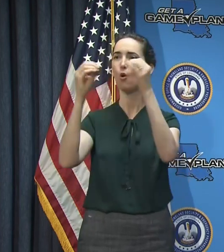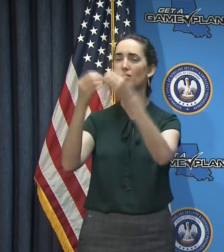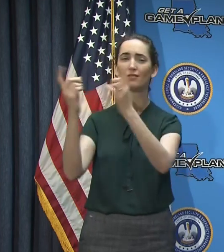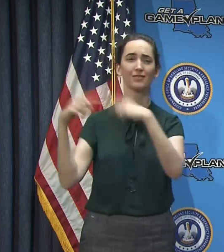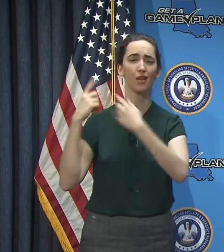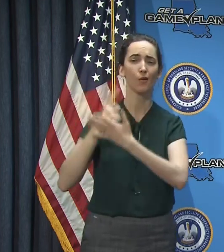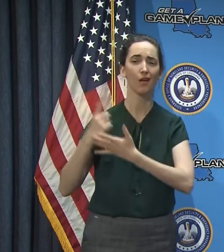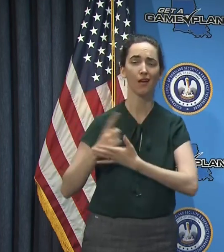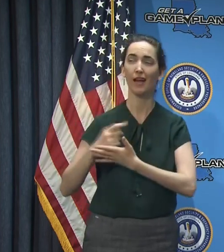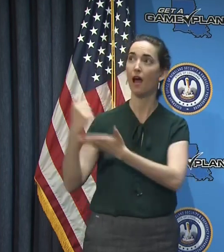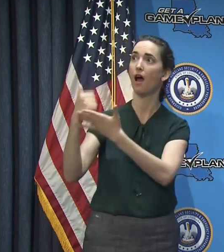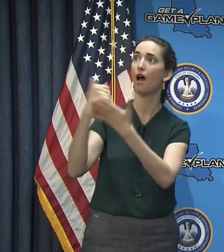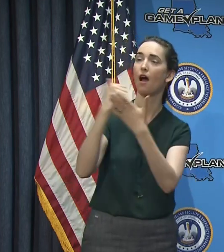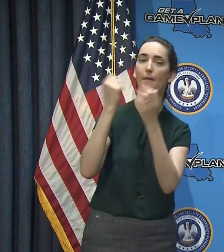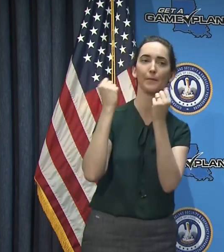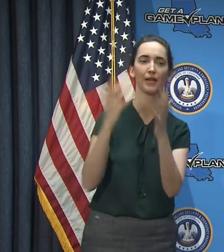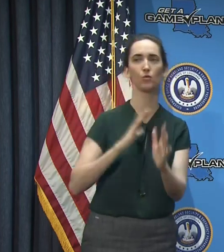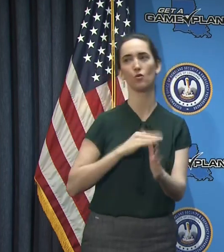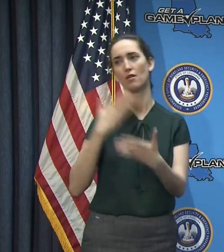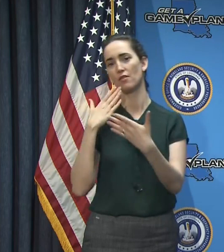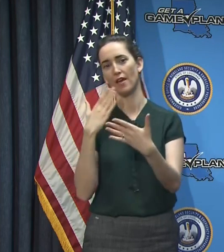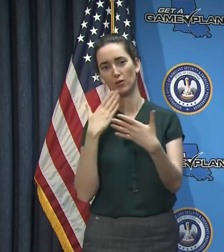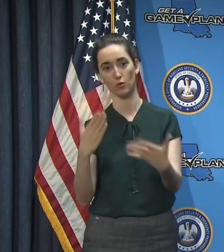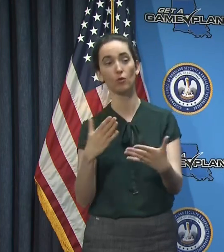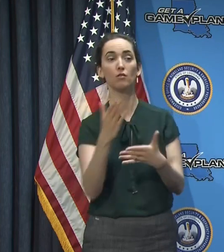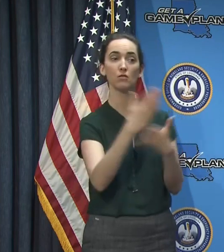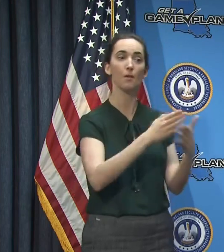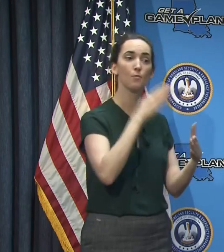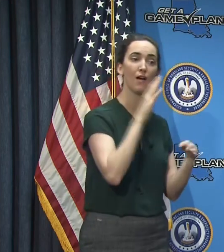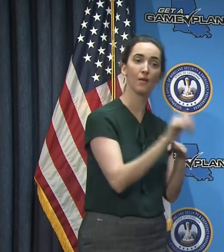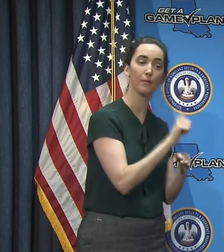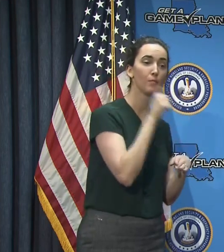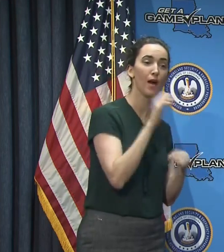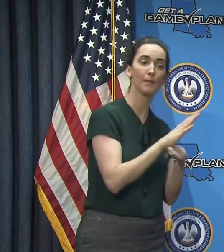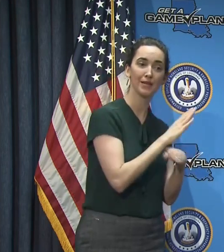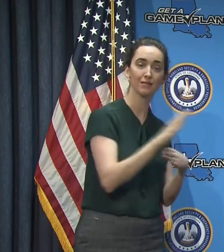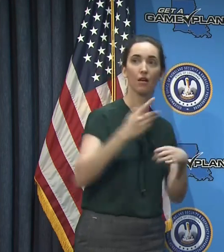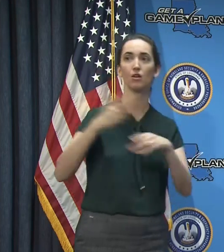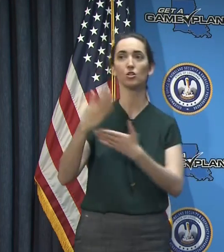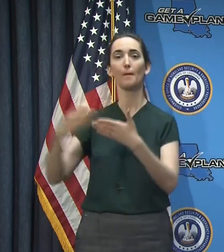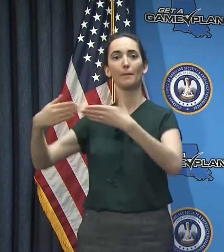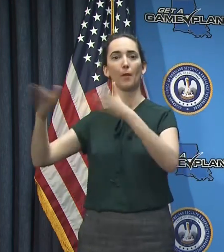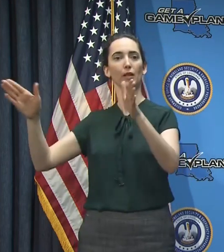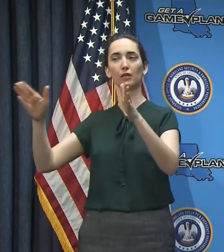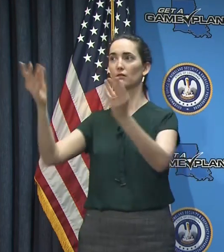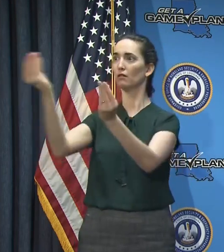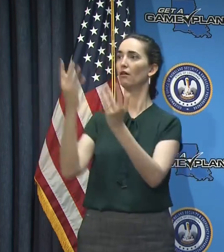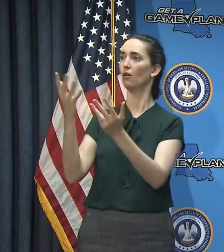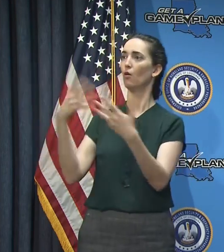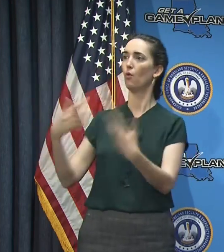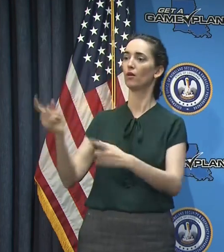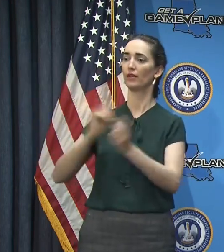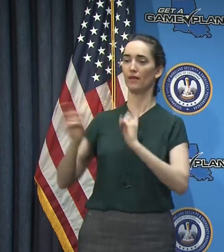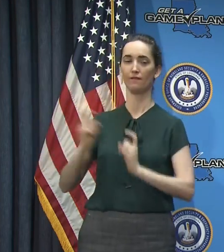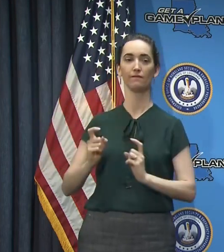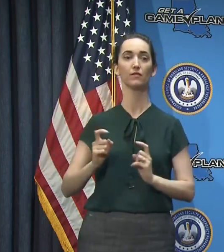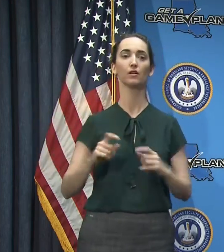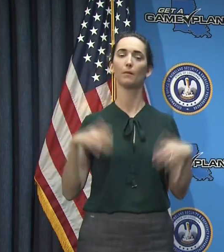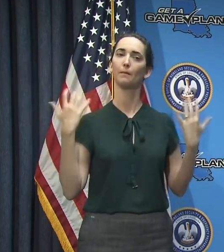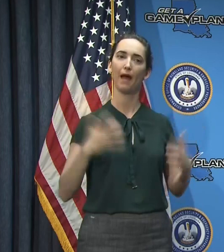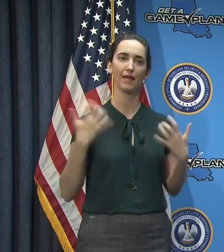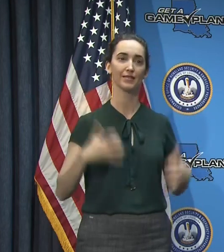past few weeks from both the public and private sectors. It has been truly remarkable. Today I'm announcing